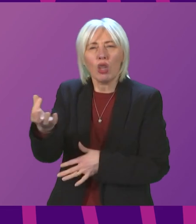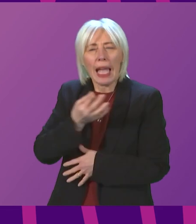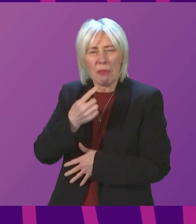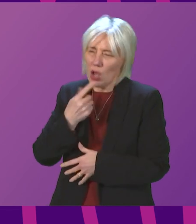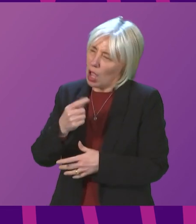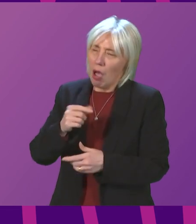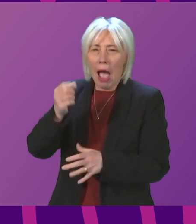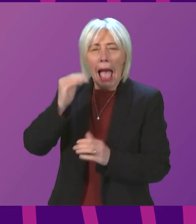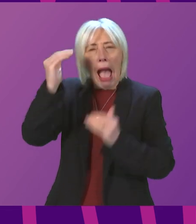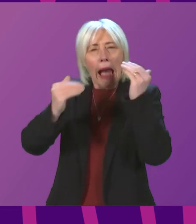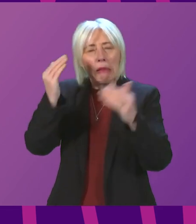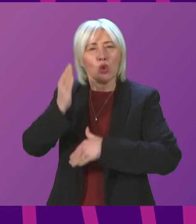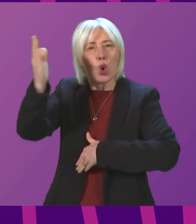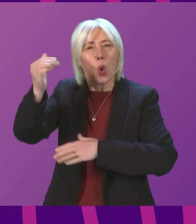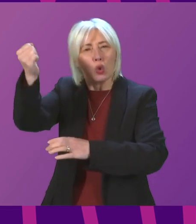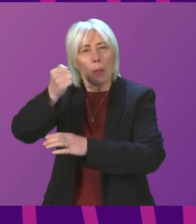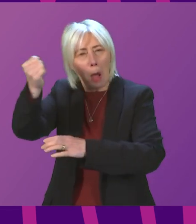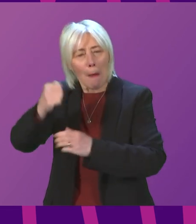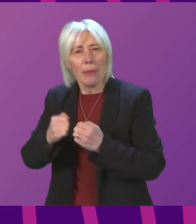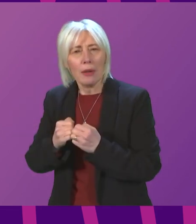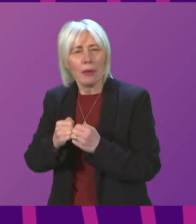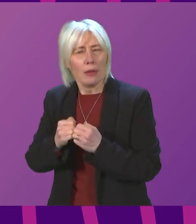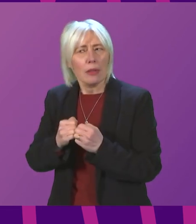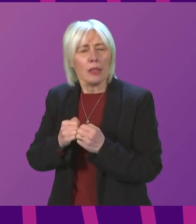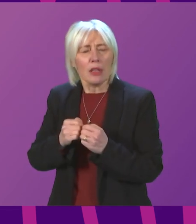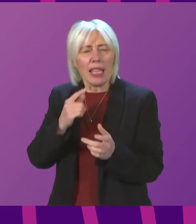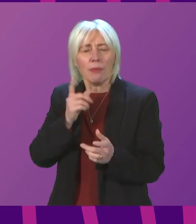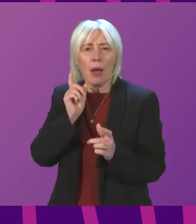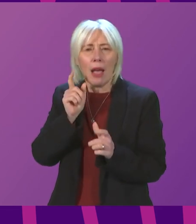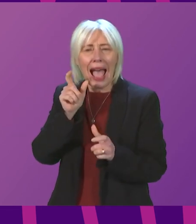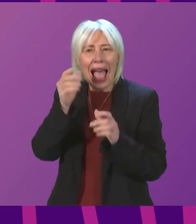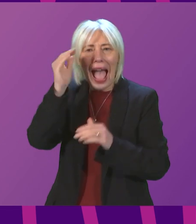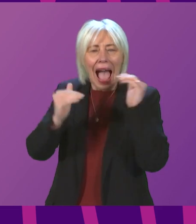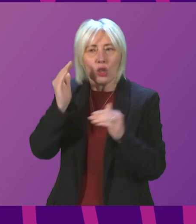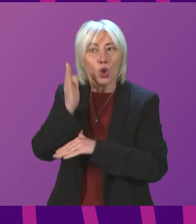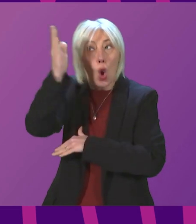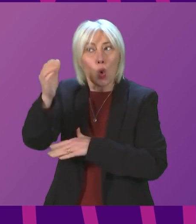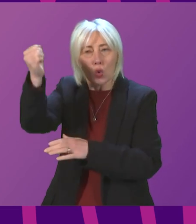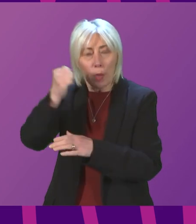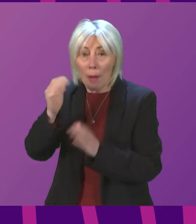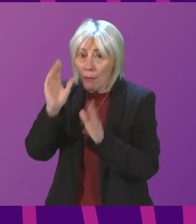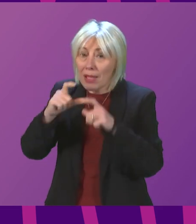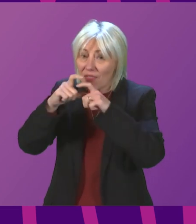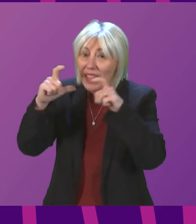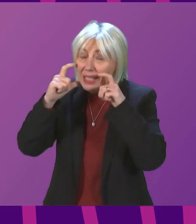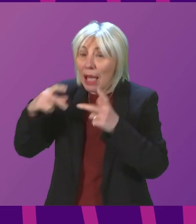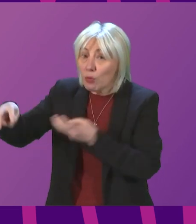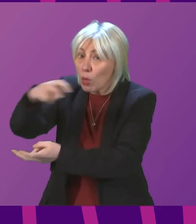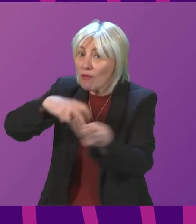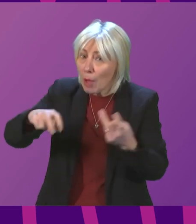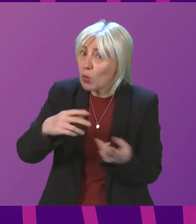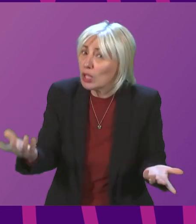go to the pub? Can I remind them that we are asking adults who go to the pub to wear face coverings as they move about in hospitality?